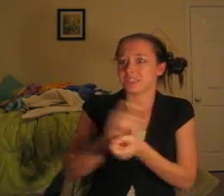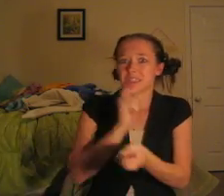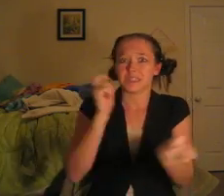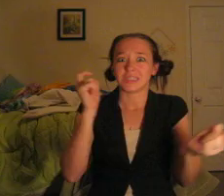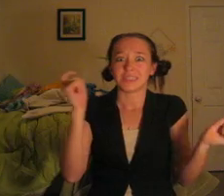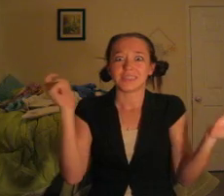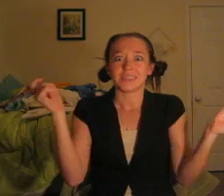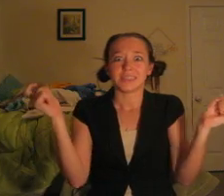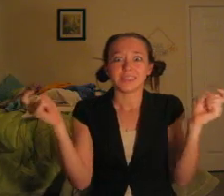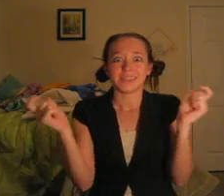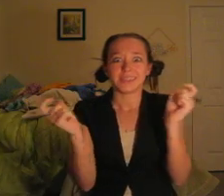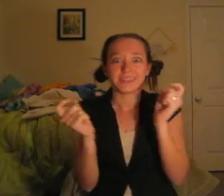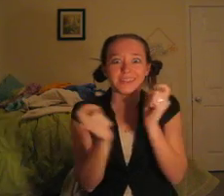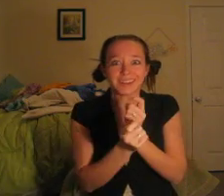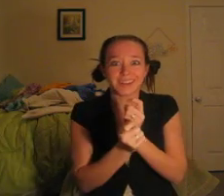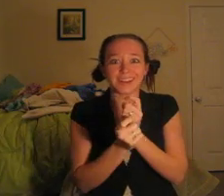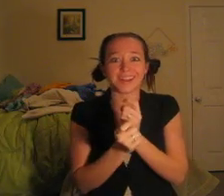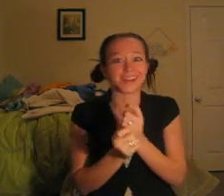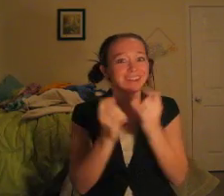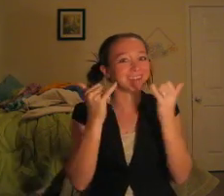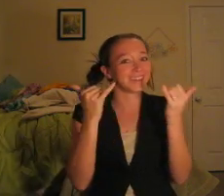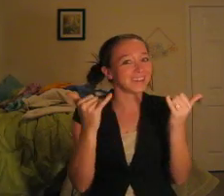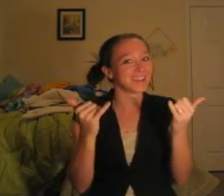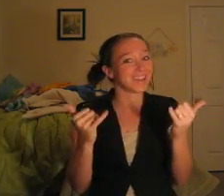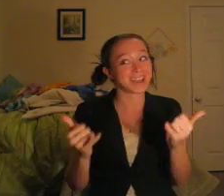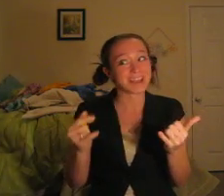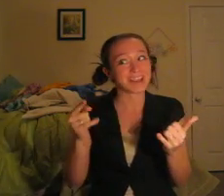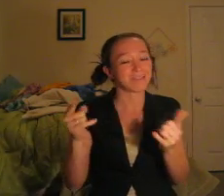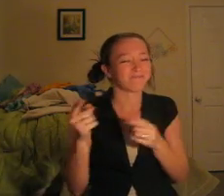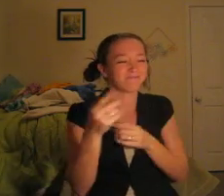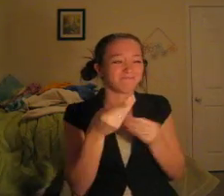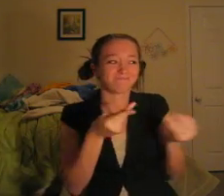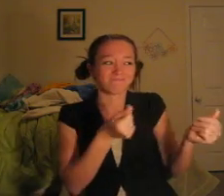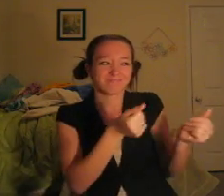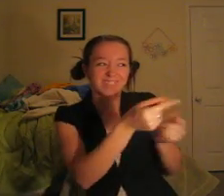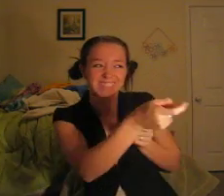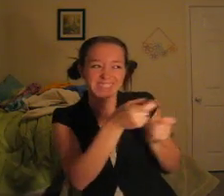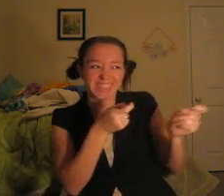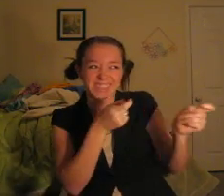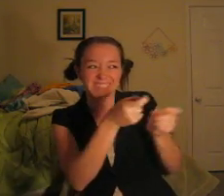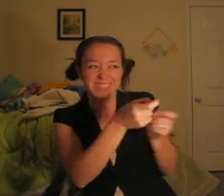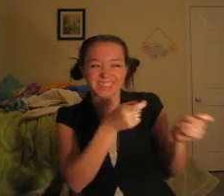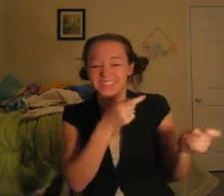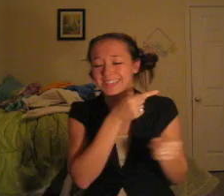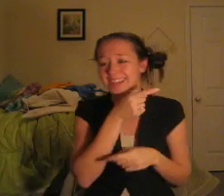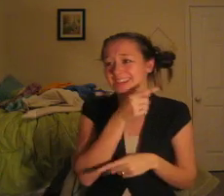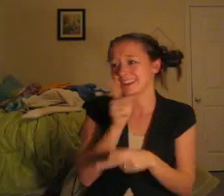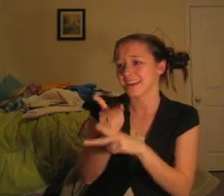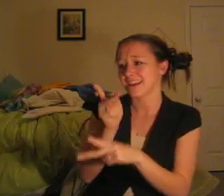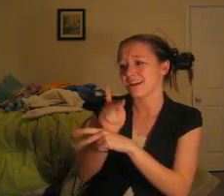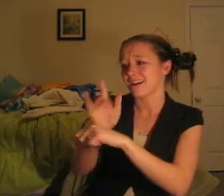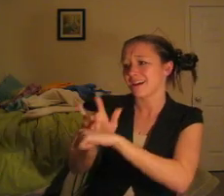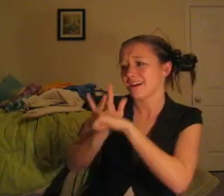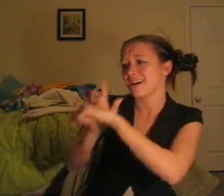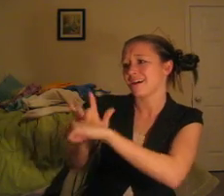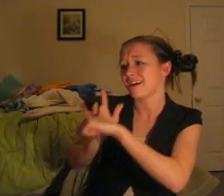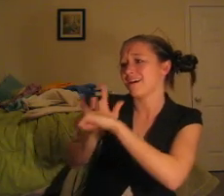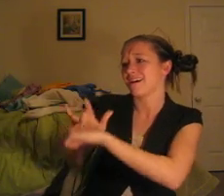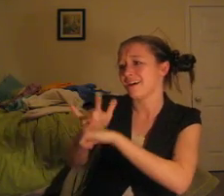changed Now he's wrapped around the figure She's the better of his whole